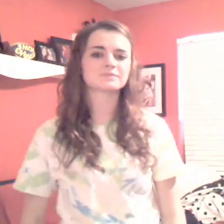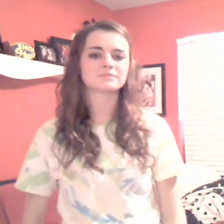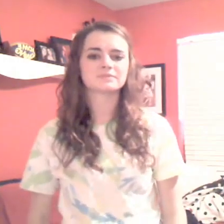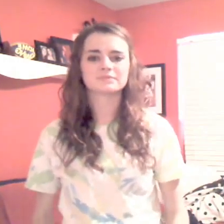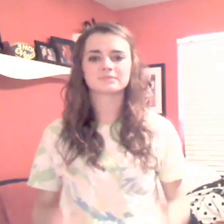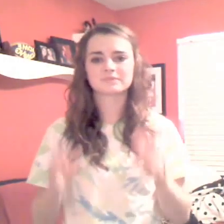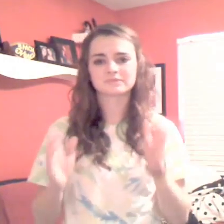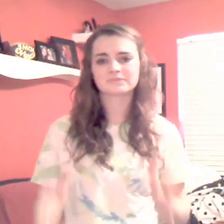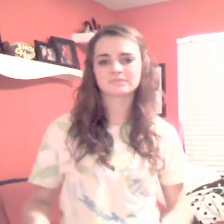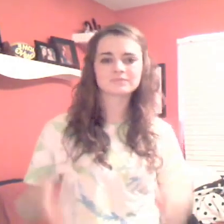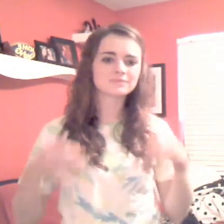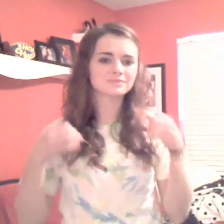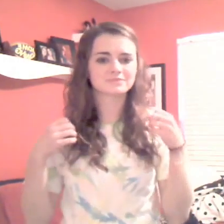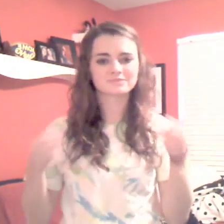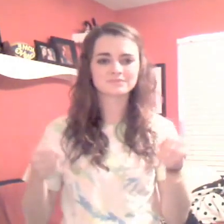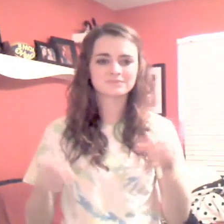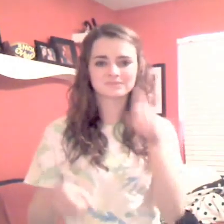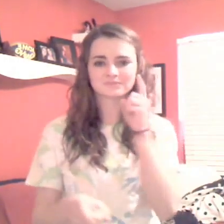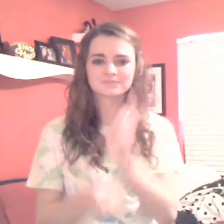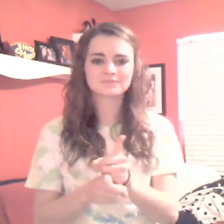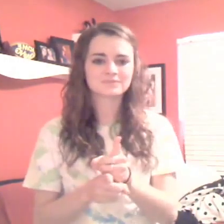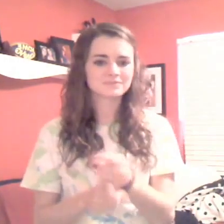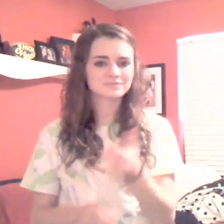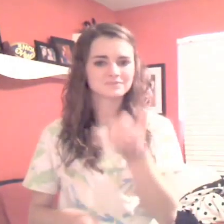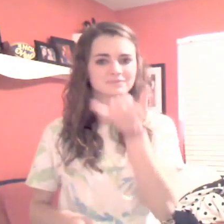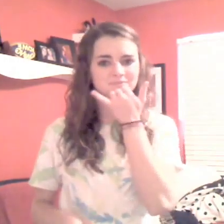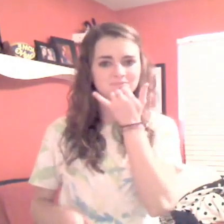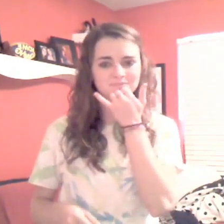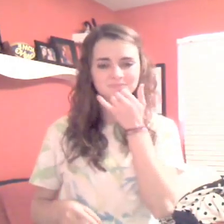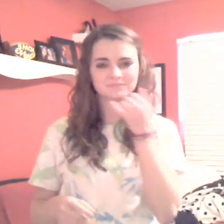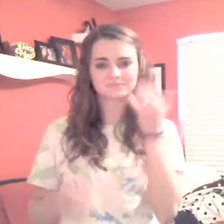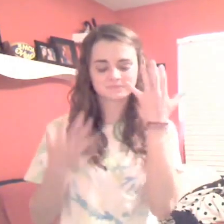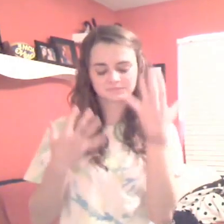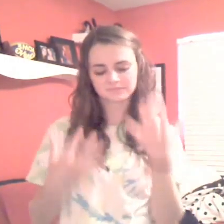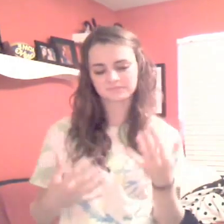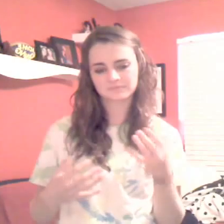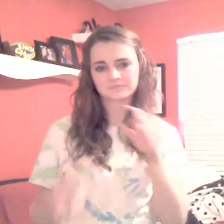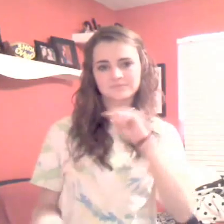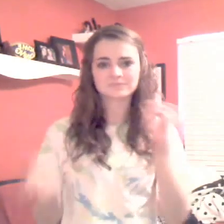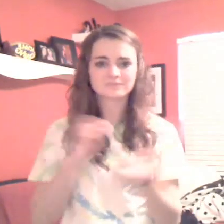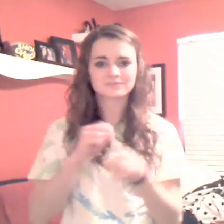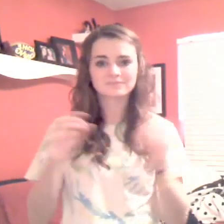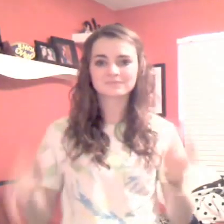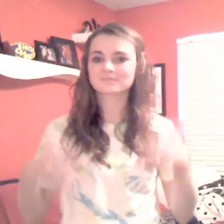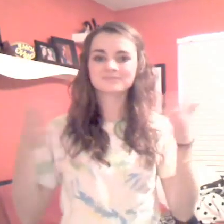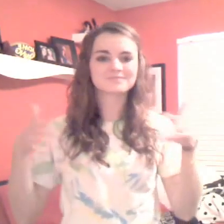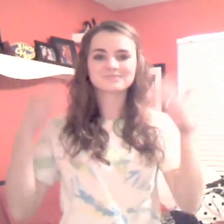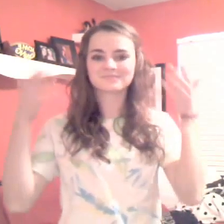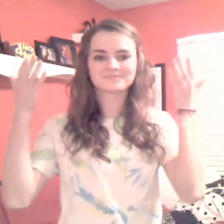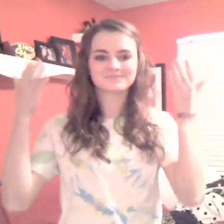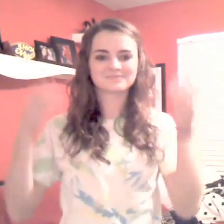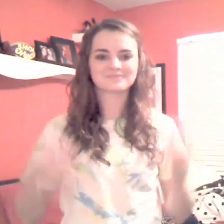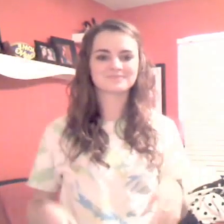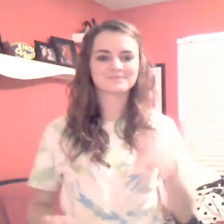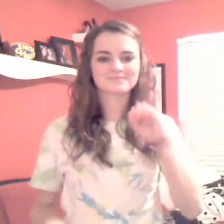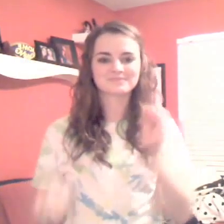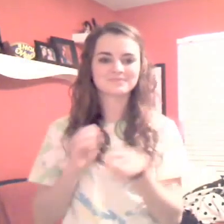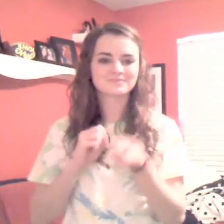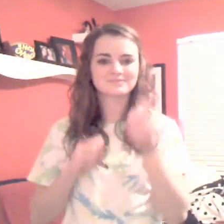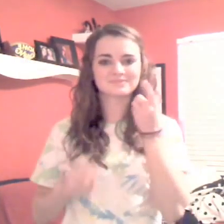By the one who's strong, can ride Your arms can rid your fears Count all your tears And change the